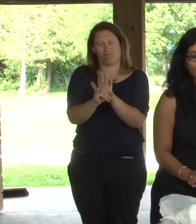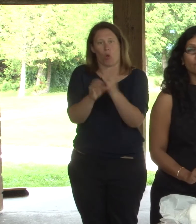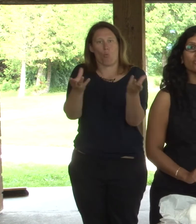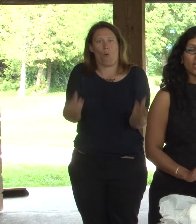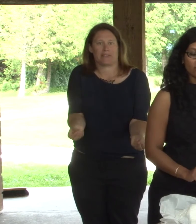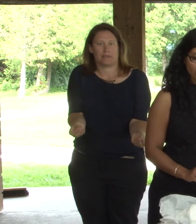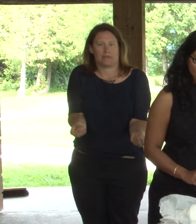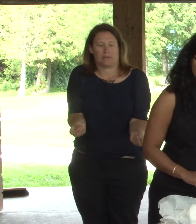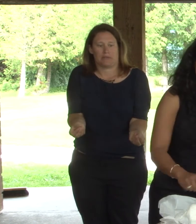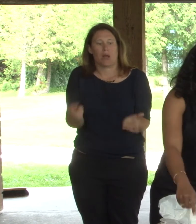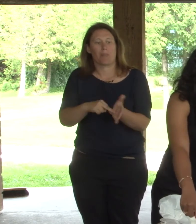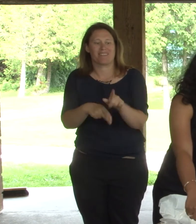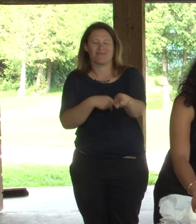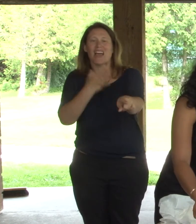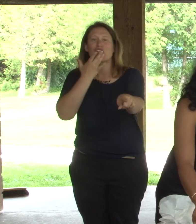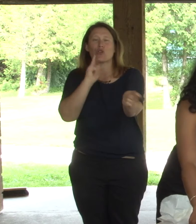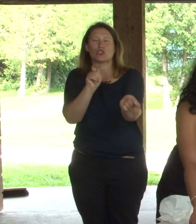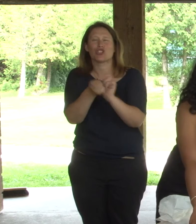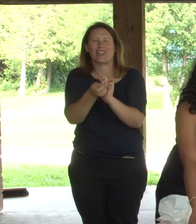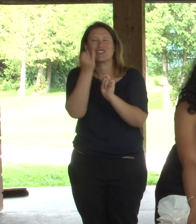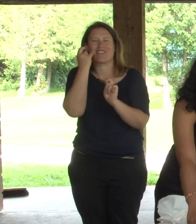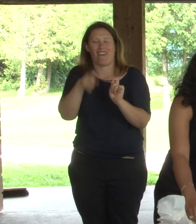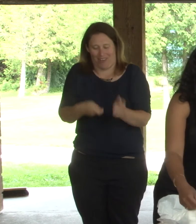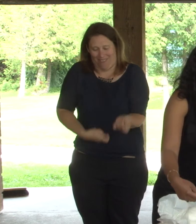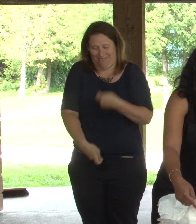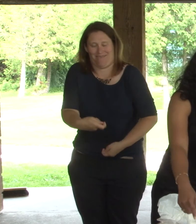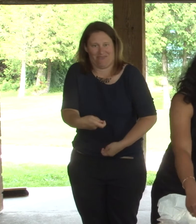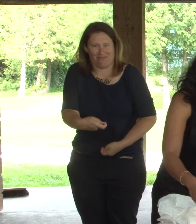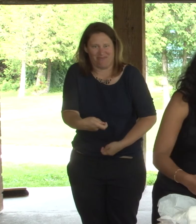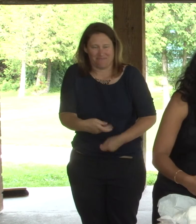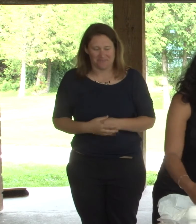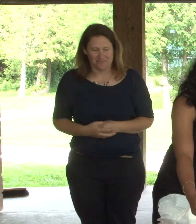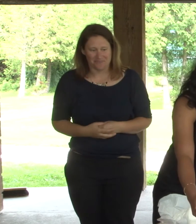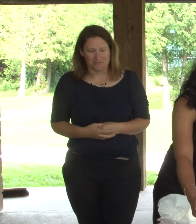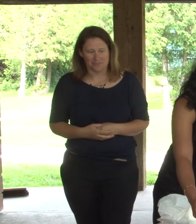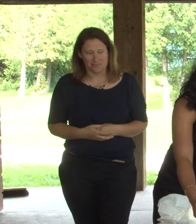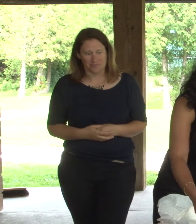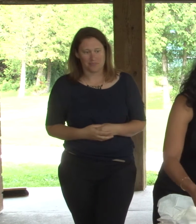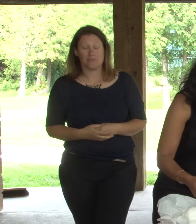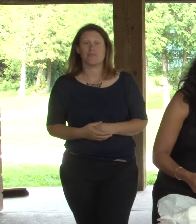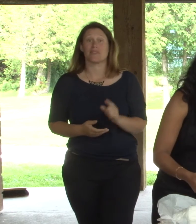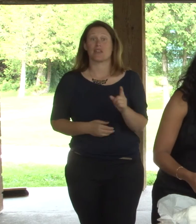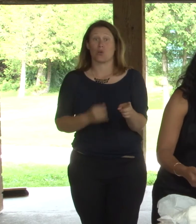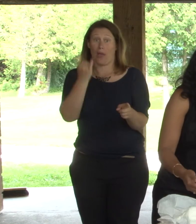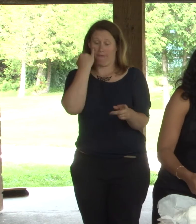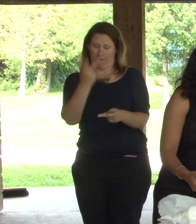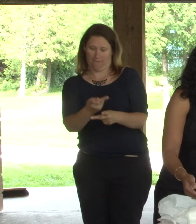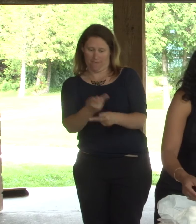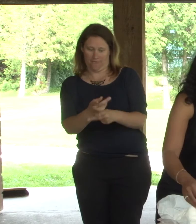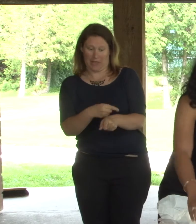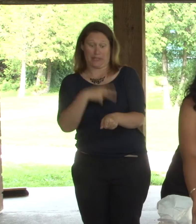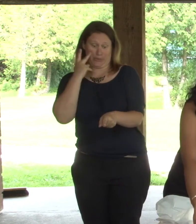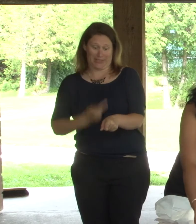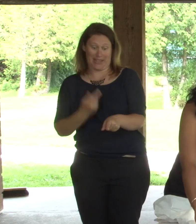when it is time to change. So when, uh, the caregivers would know, when they see the, the yellow lines darken up, they know